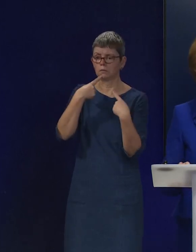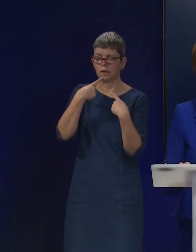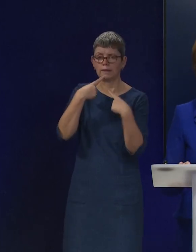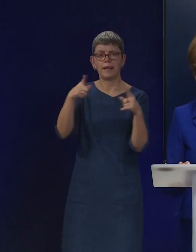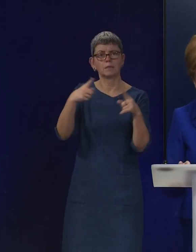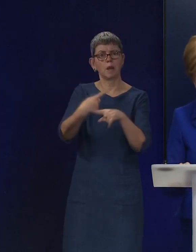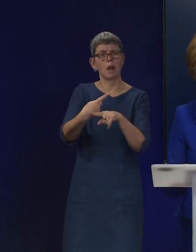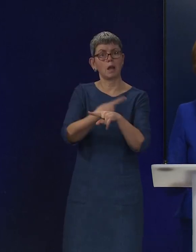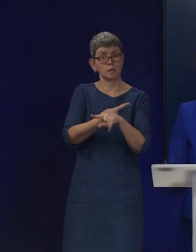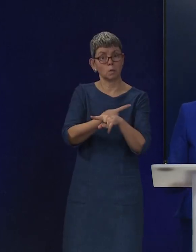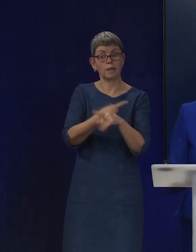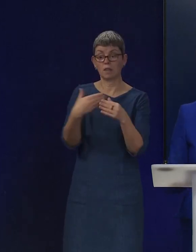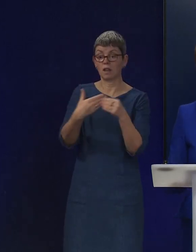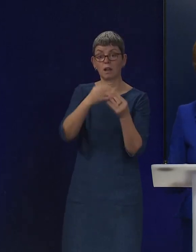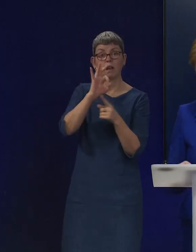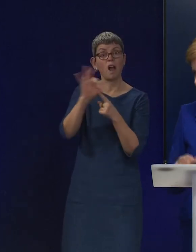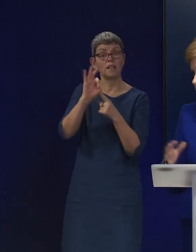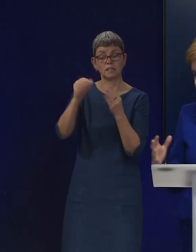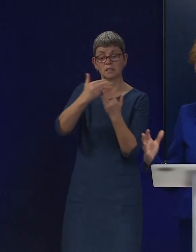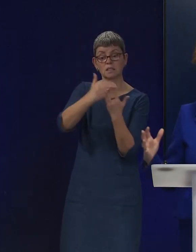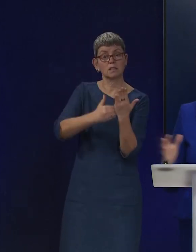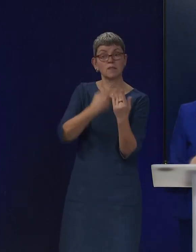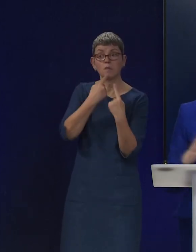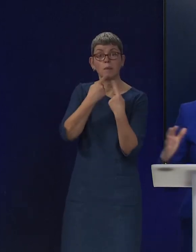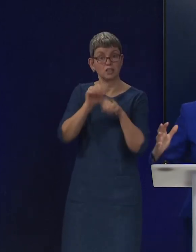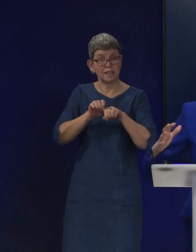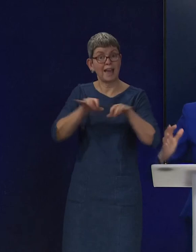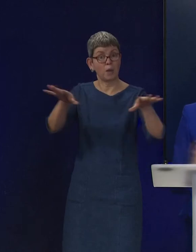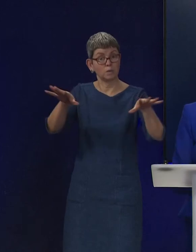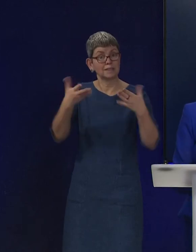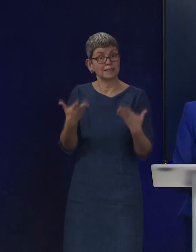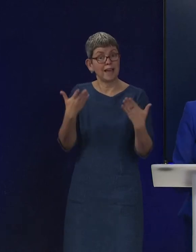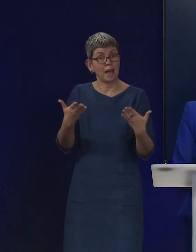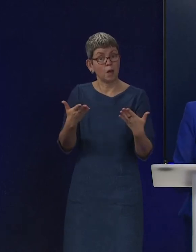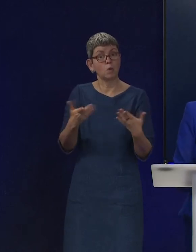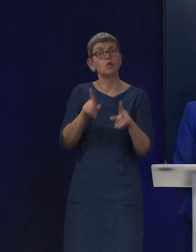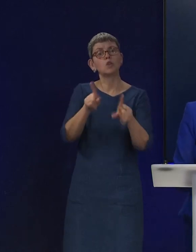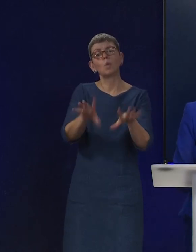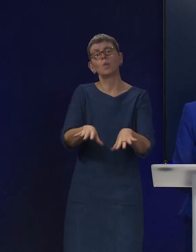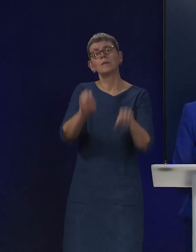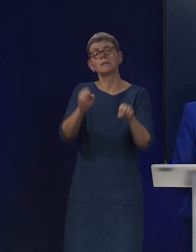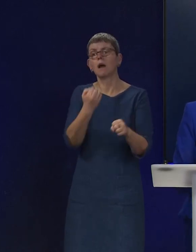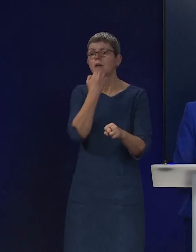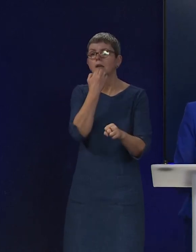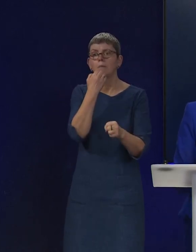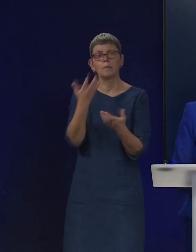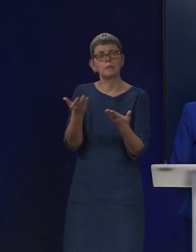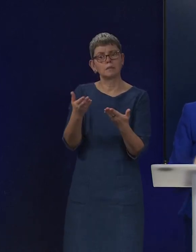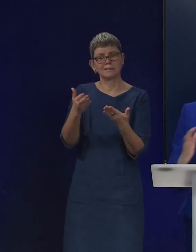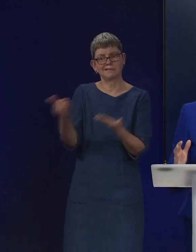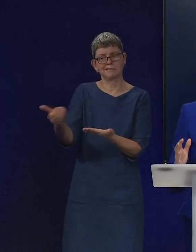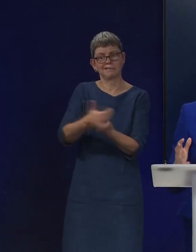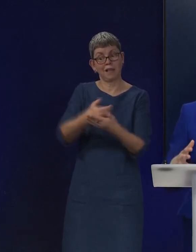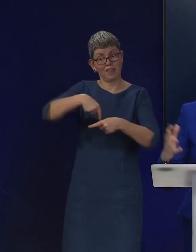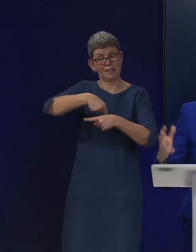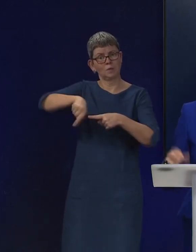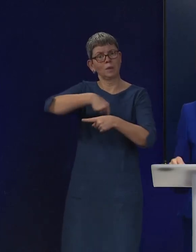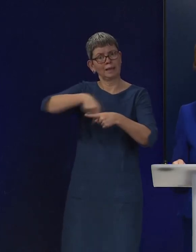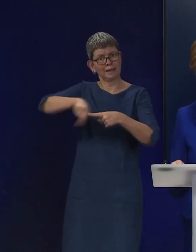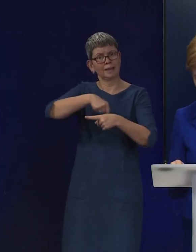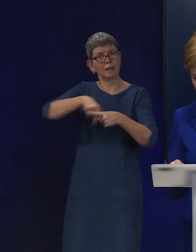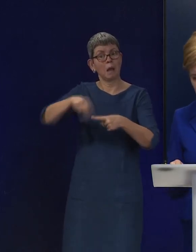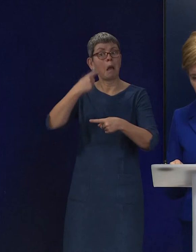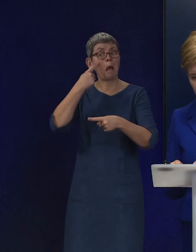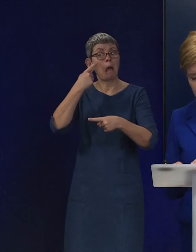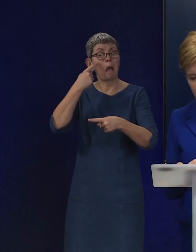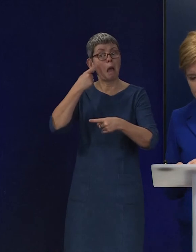was issued, and that is work in progress. We will start to see the figures coming to the Resilience Committee this week to show progress, and of